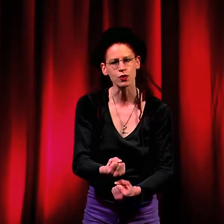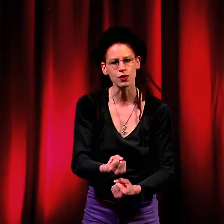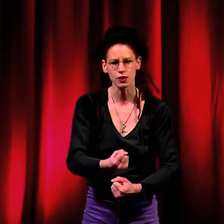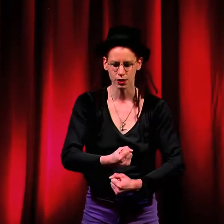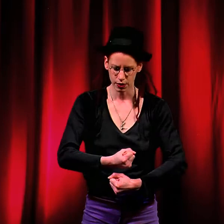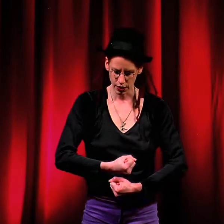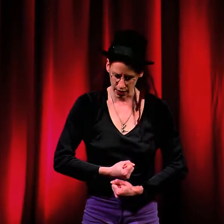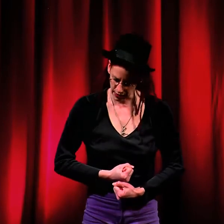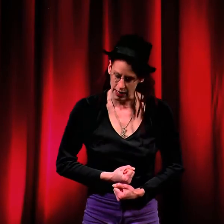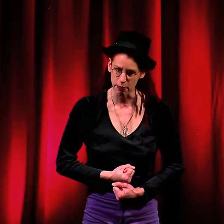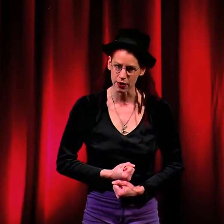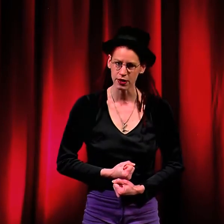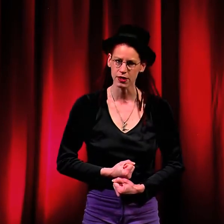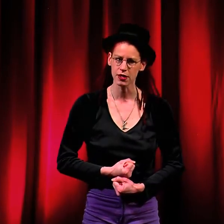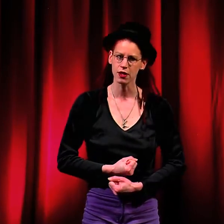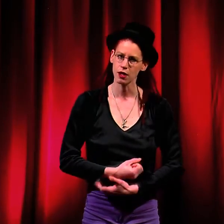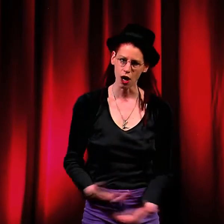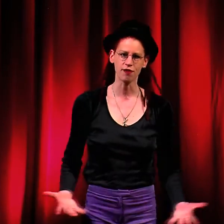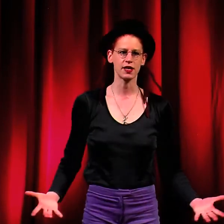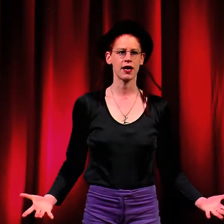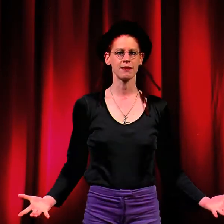are the keepers of time